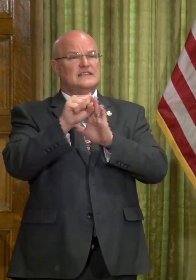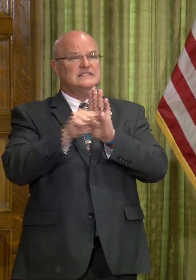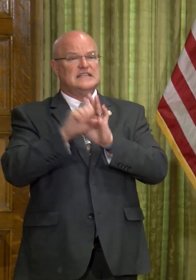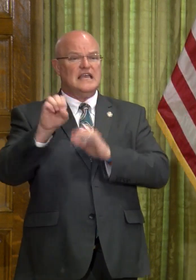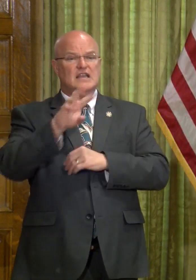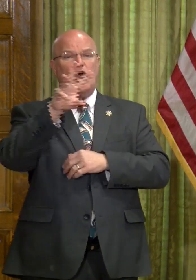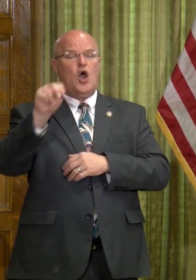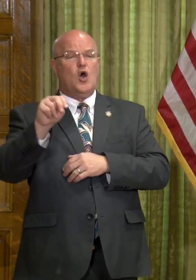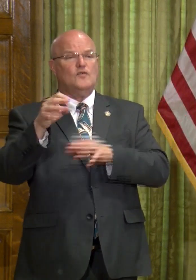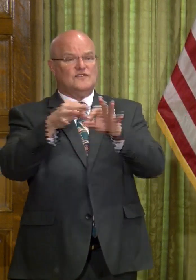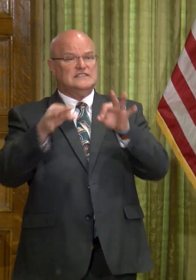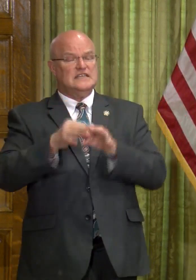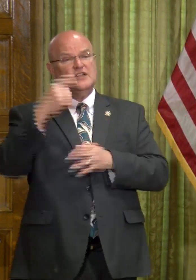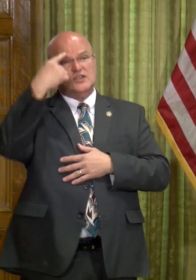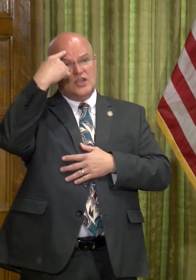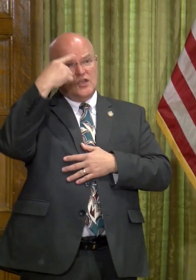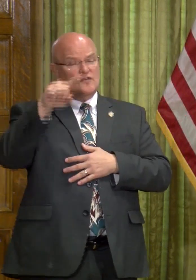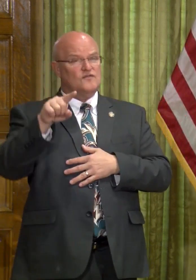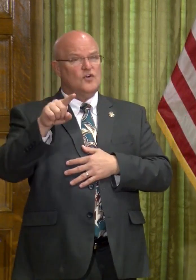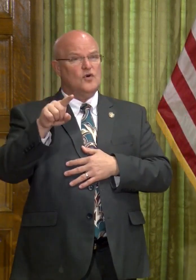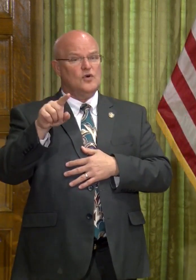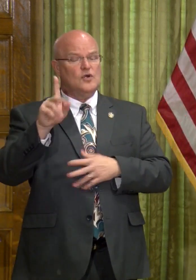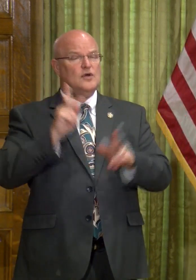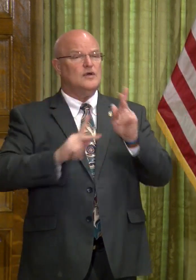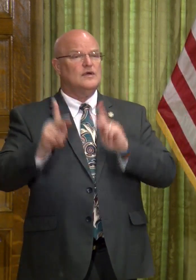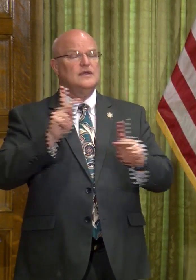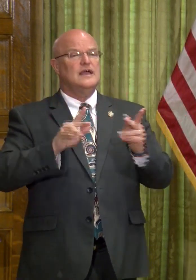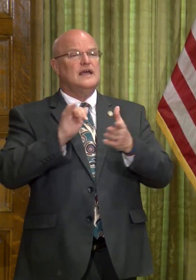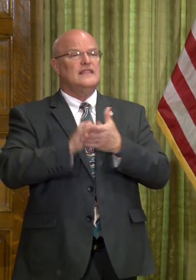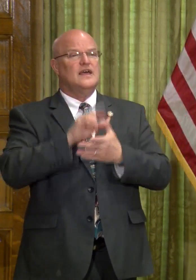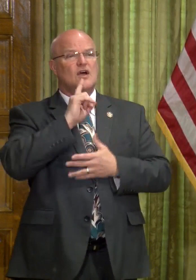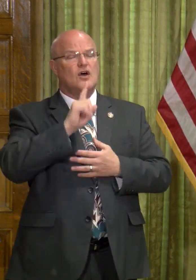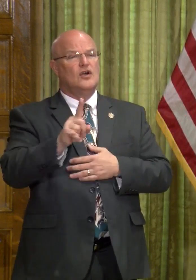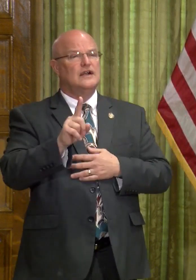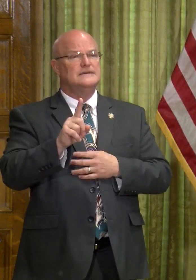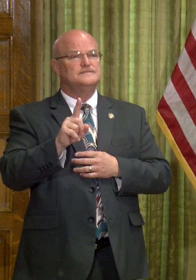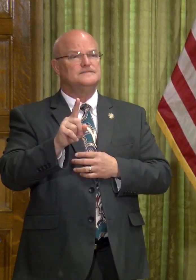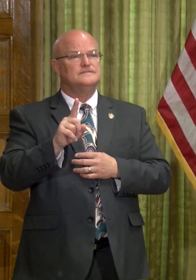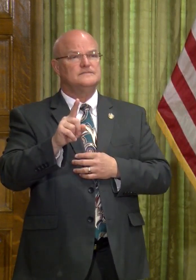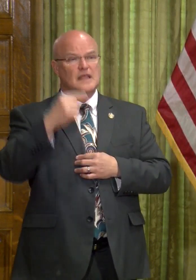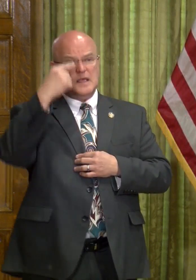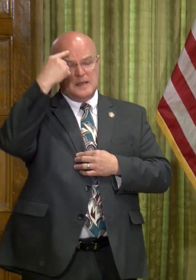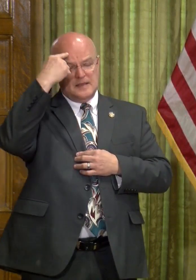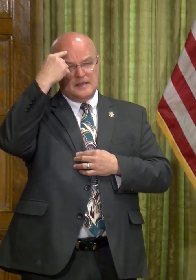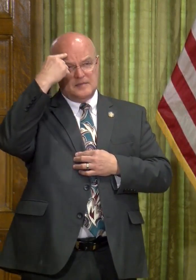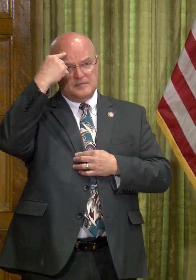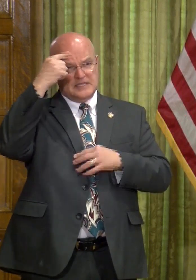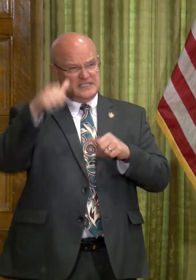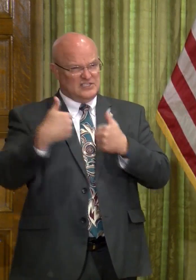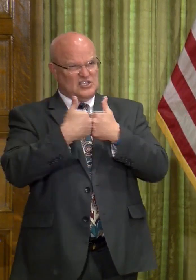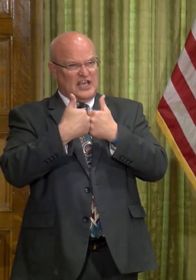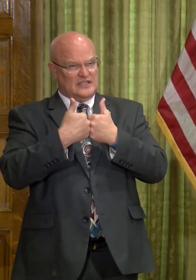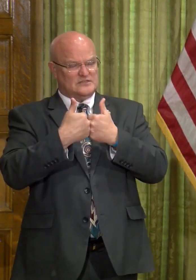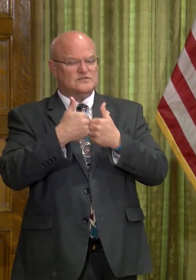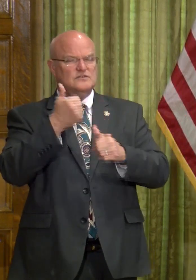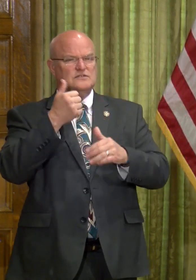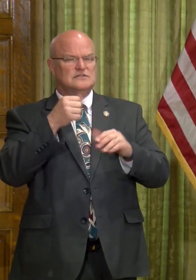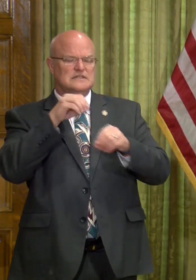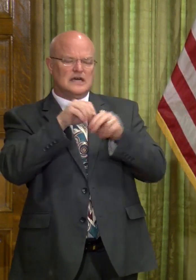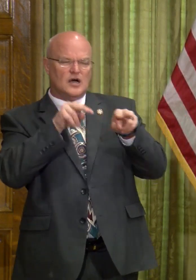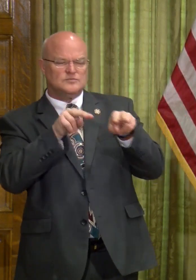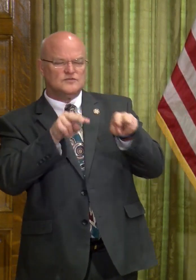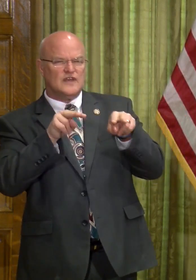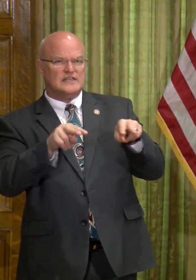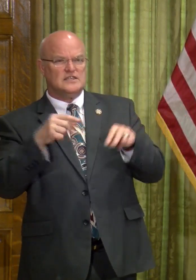state owned facility for, uh, those that, uh, uh, mentally challenged or under observation.